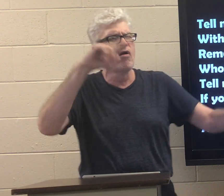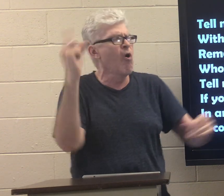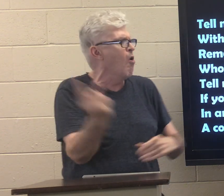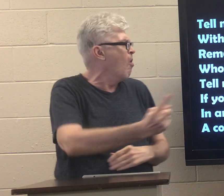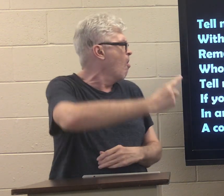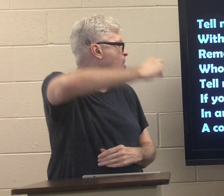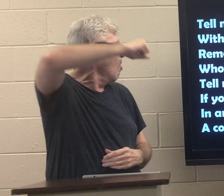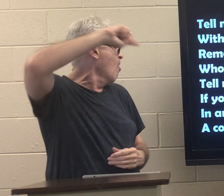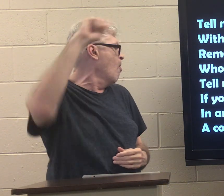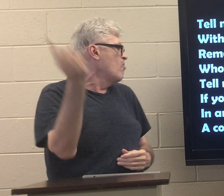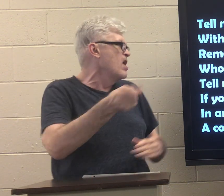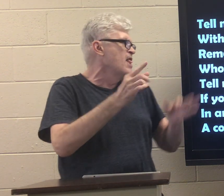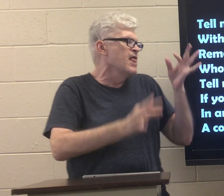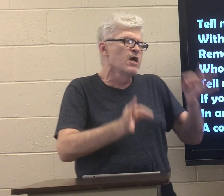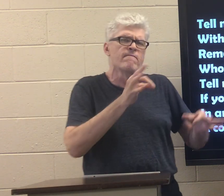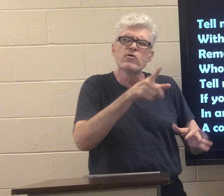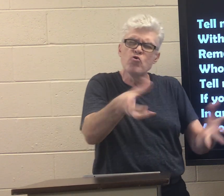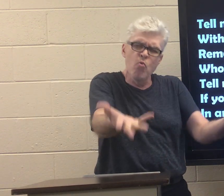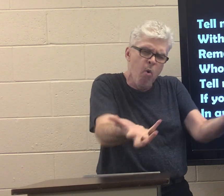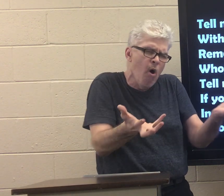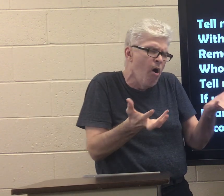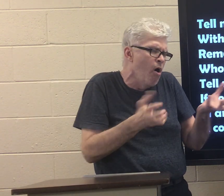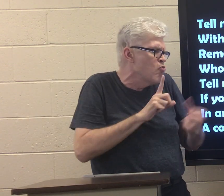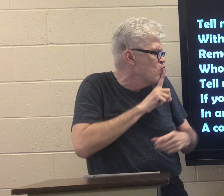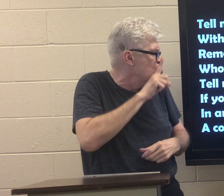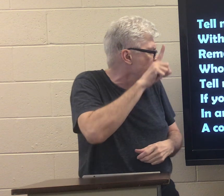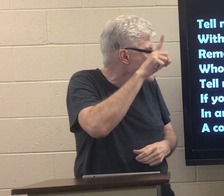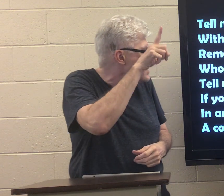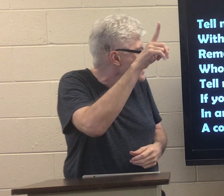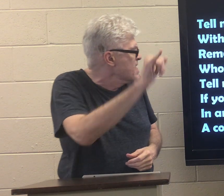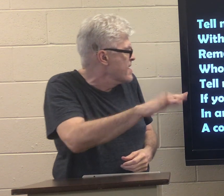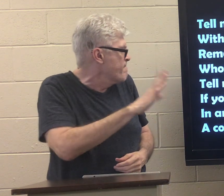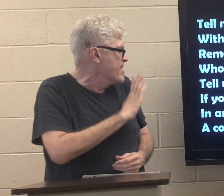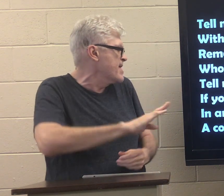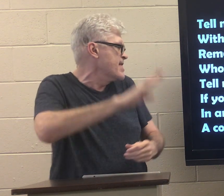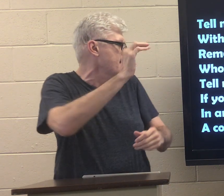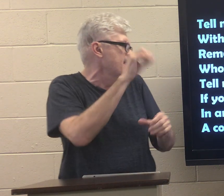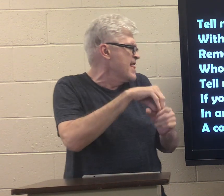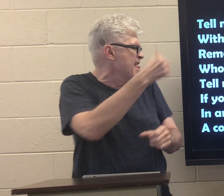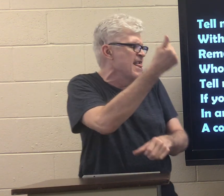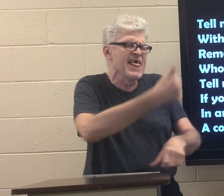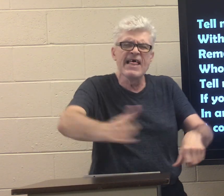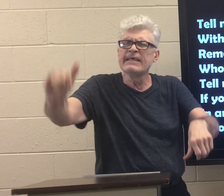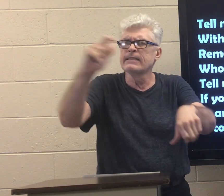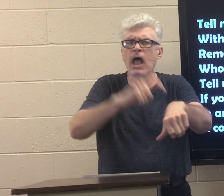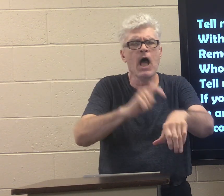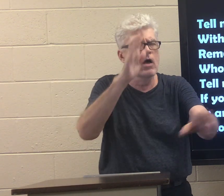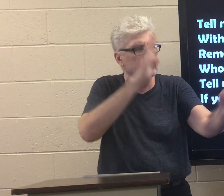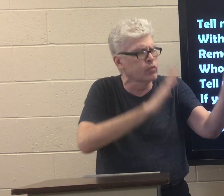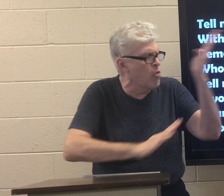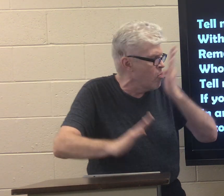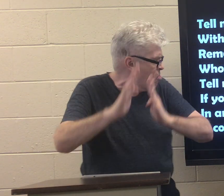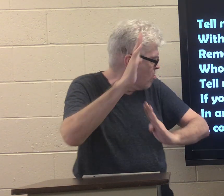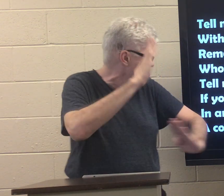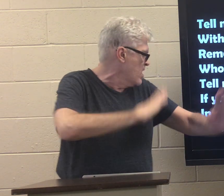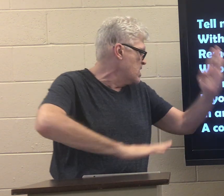always if you would really be in any time of trouble